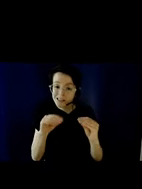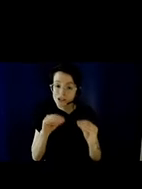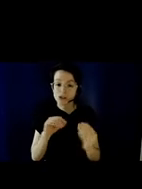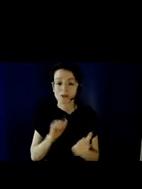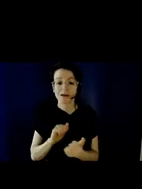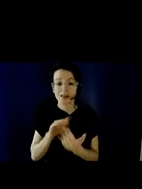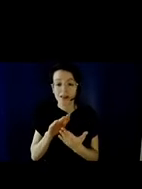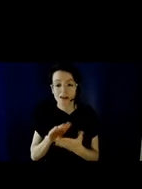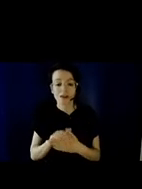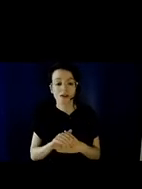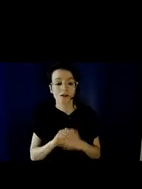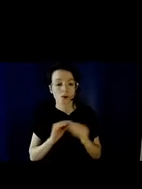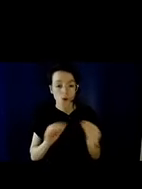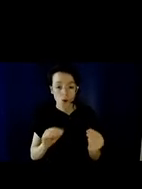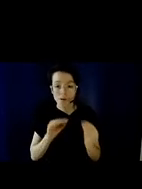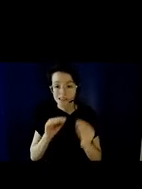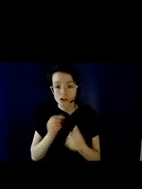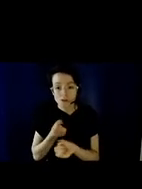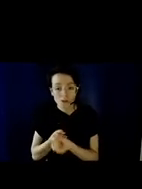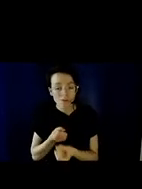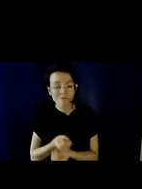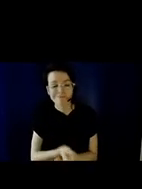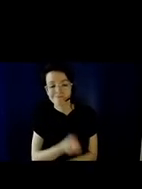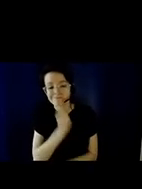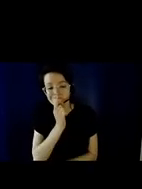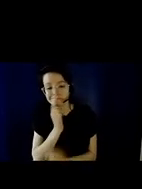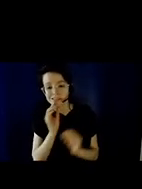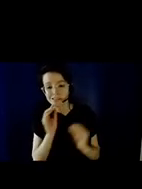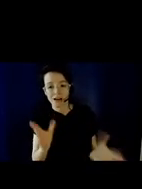instructional support for my teaching with disabled speech.